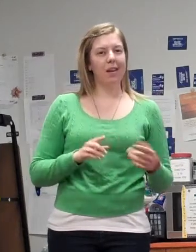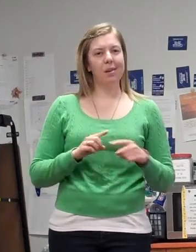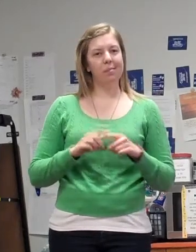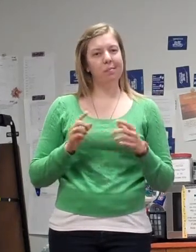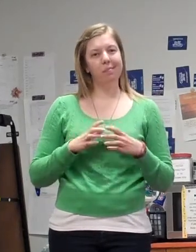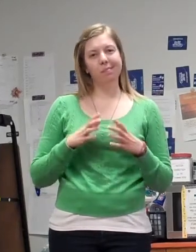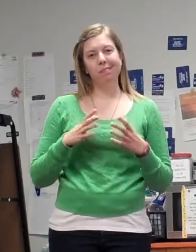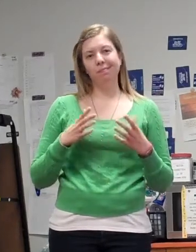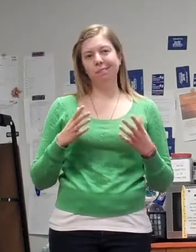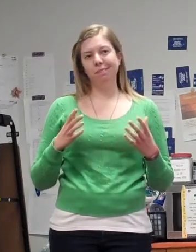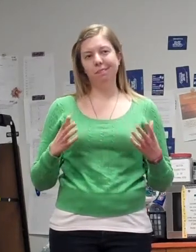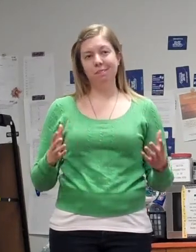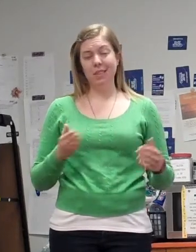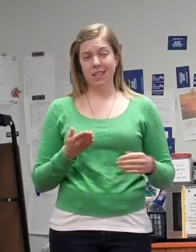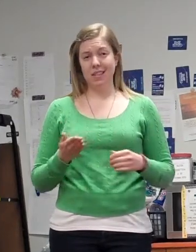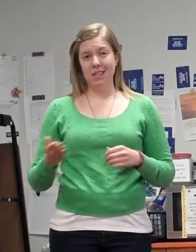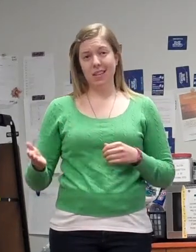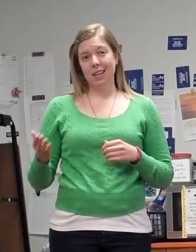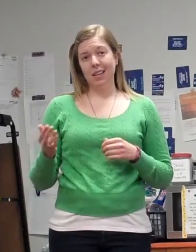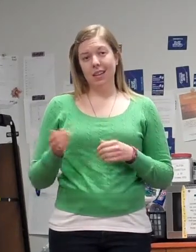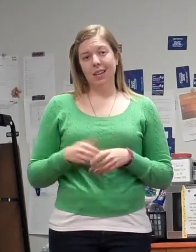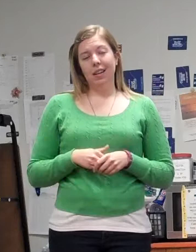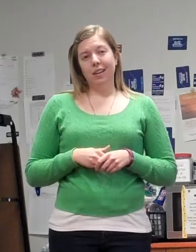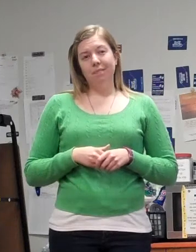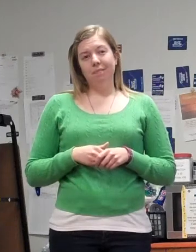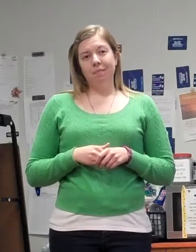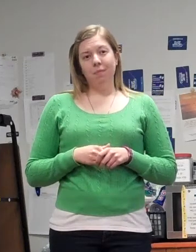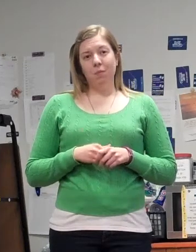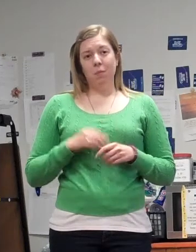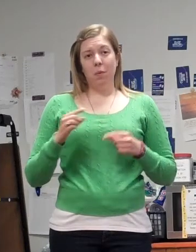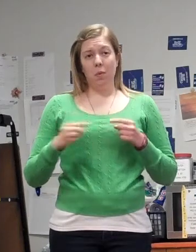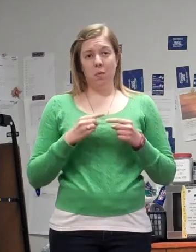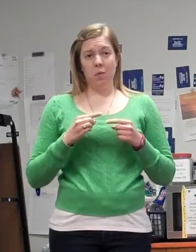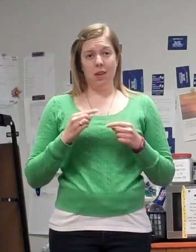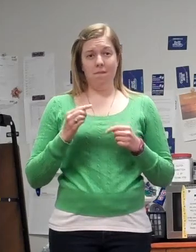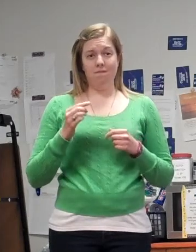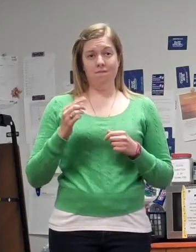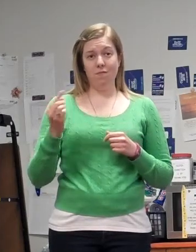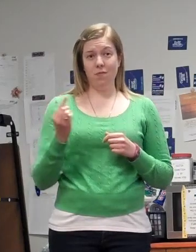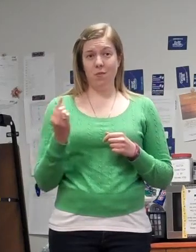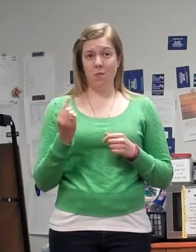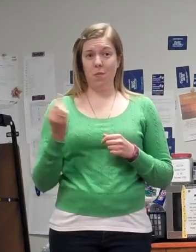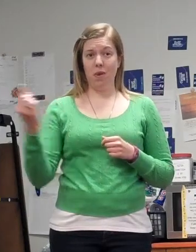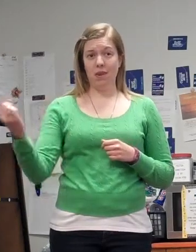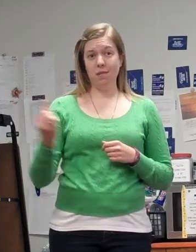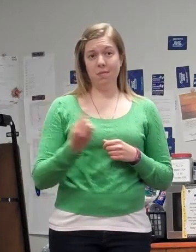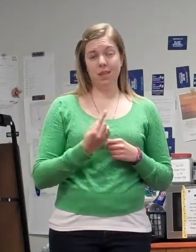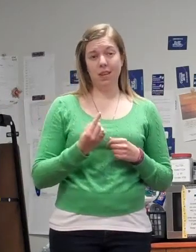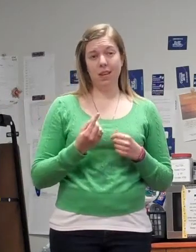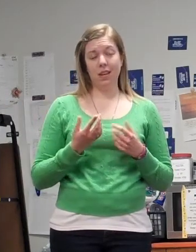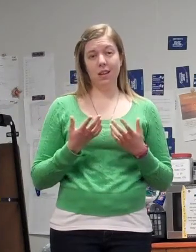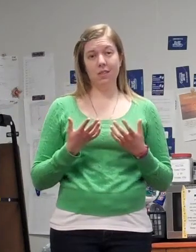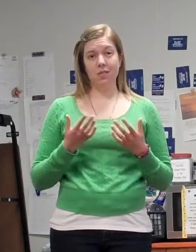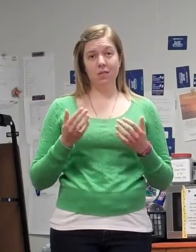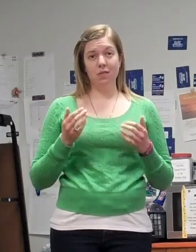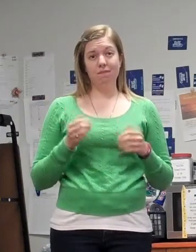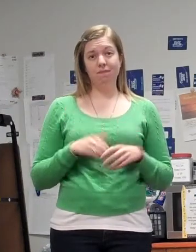anytime someone comes in, there's a chance you could be at the height of saving a life, and maybe